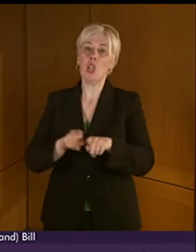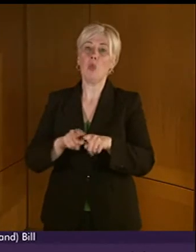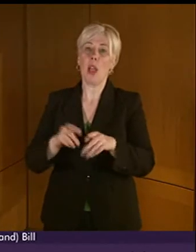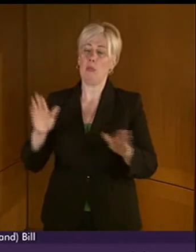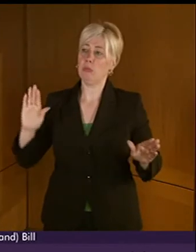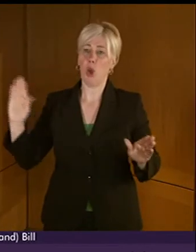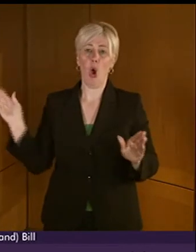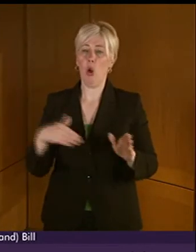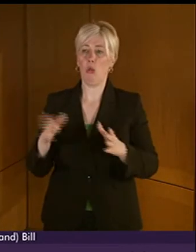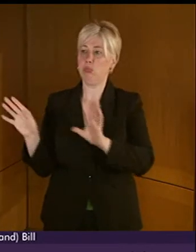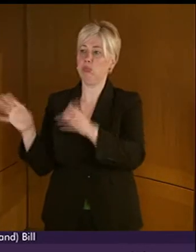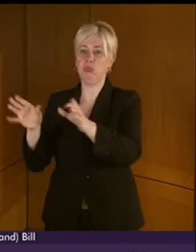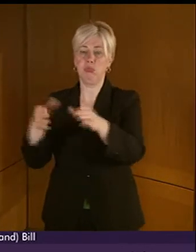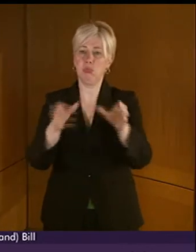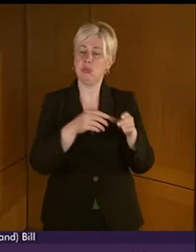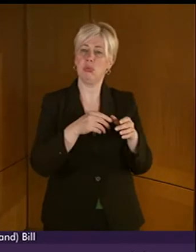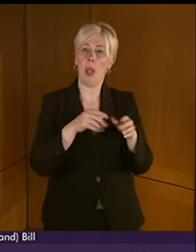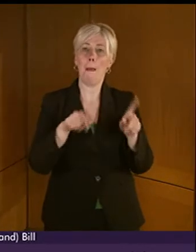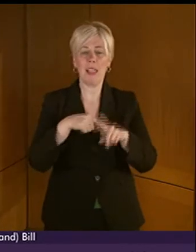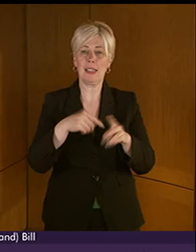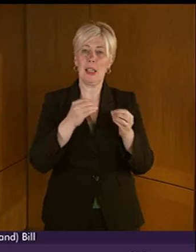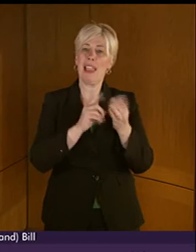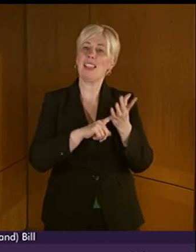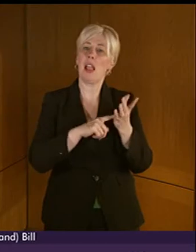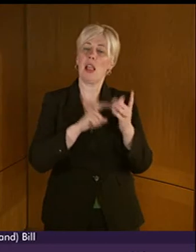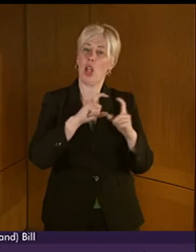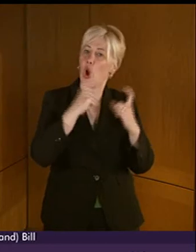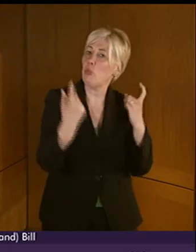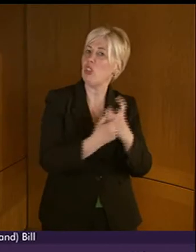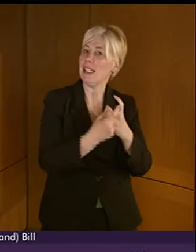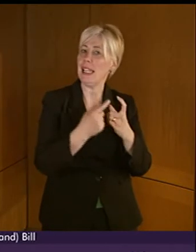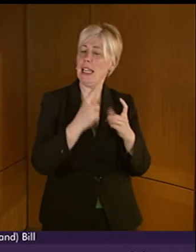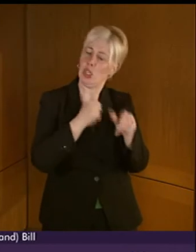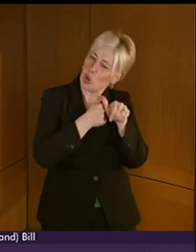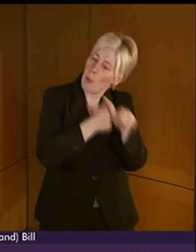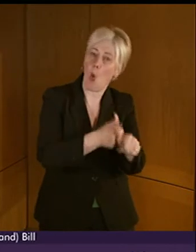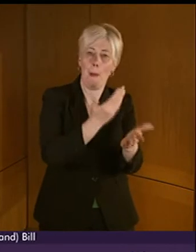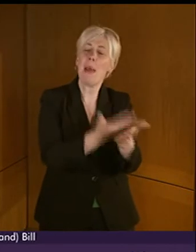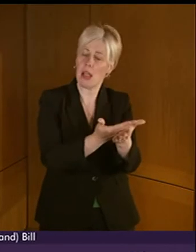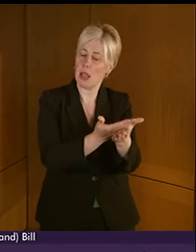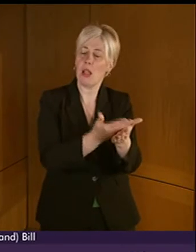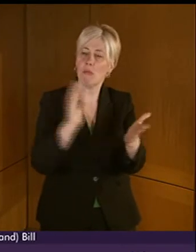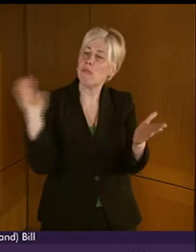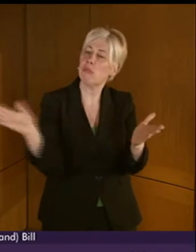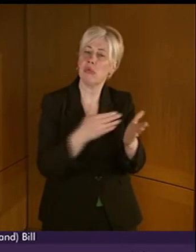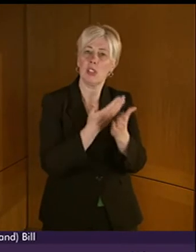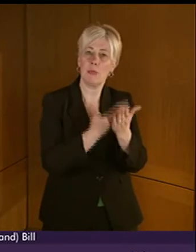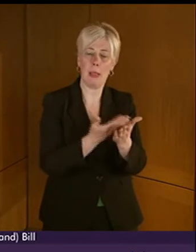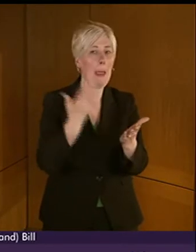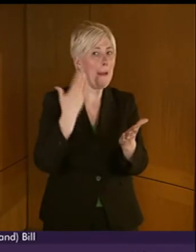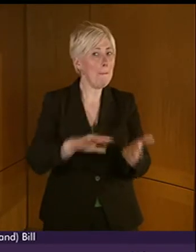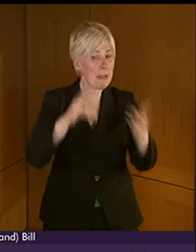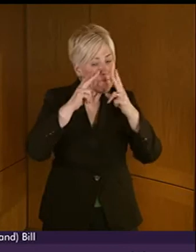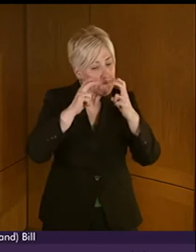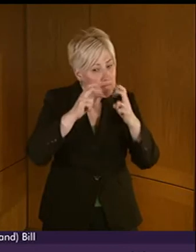bill from BSL users and indeed many others beyond we've also heard how the bill was scrutinised